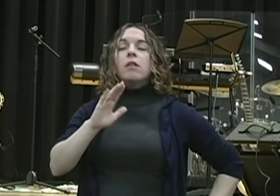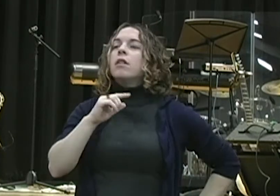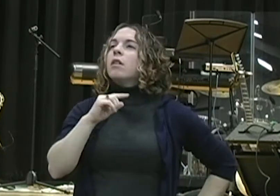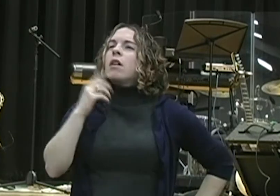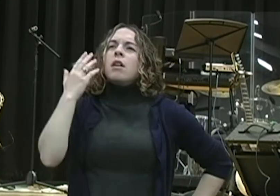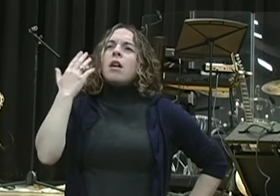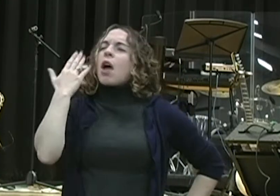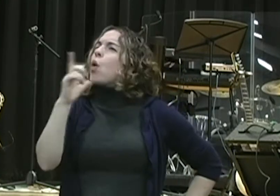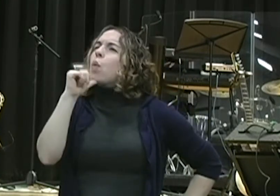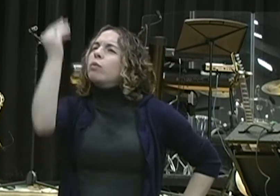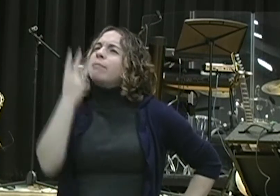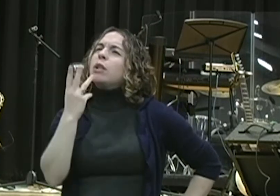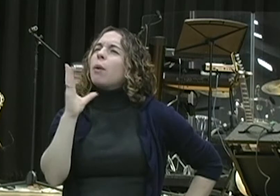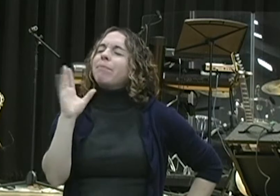statement that others can, but I can't.